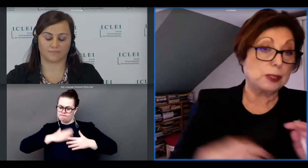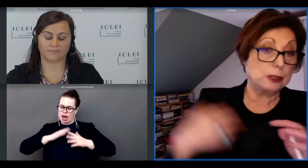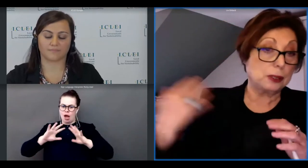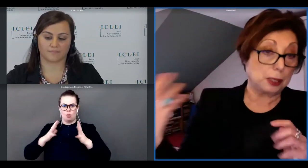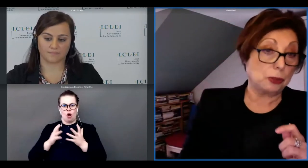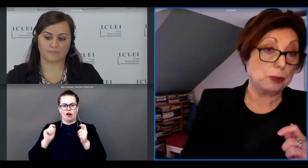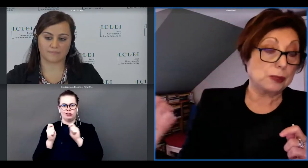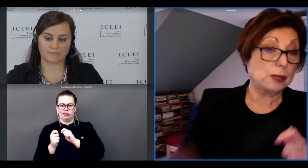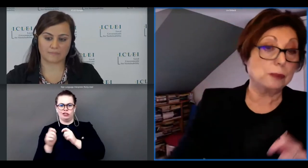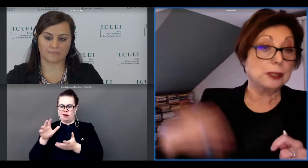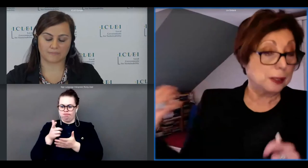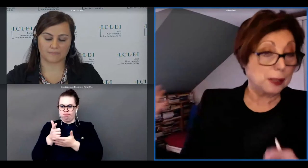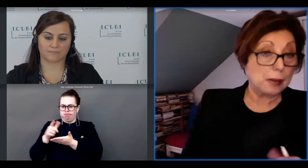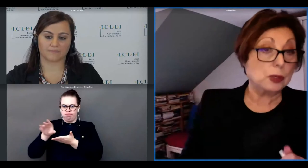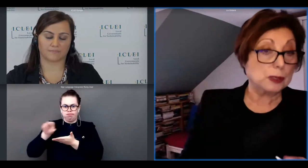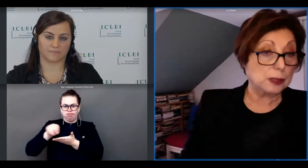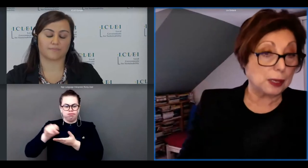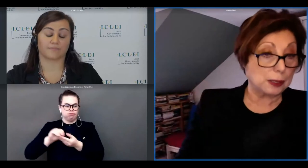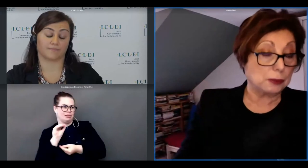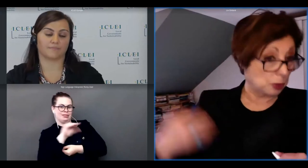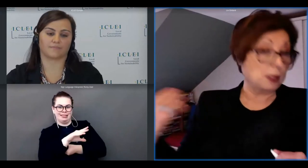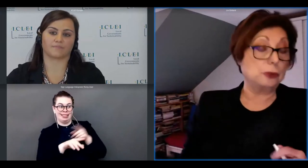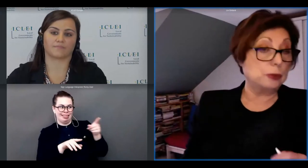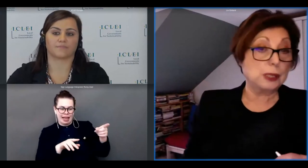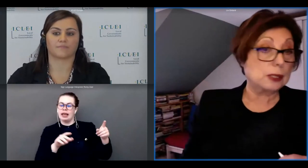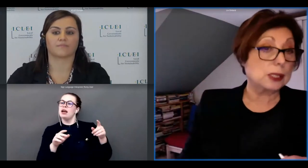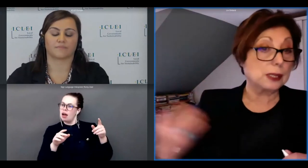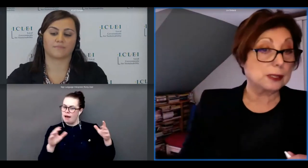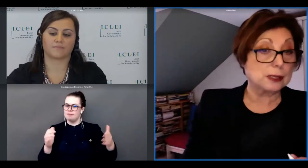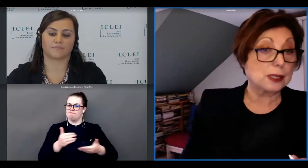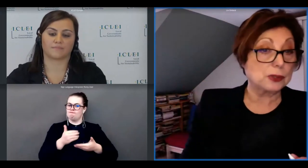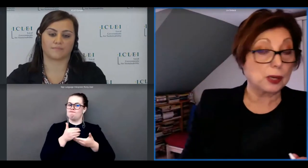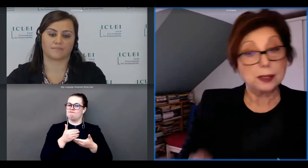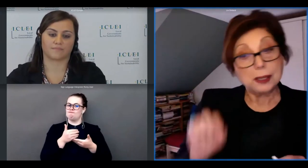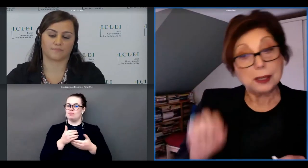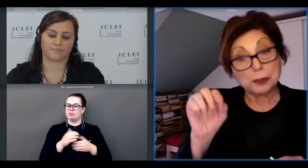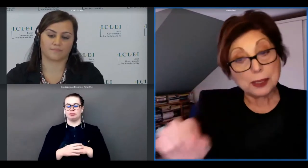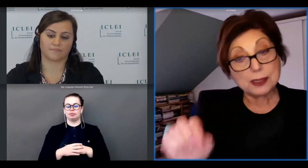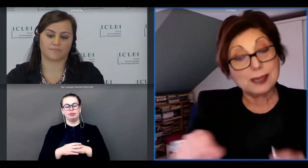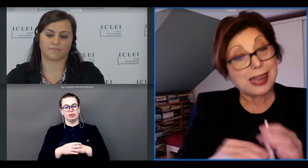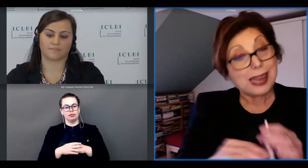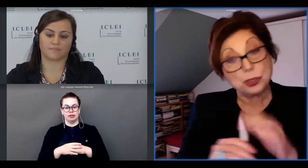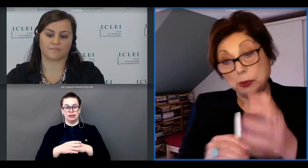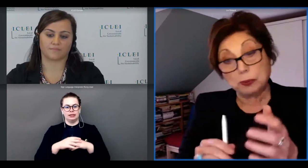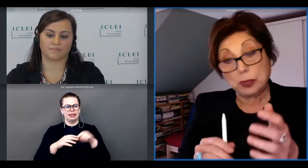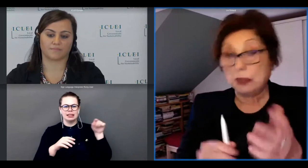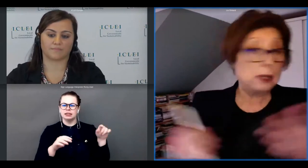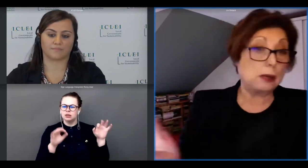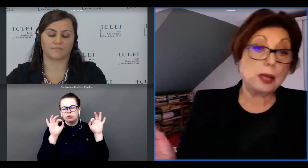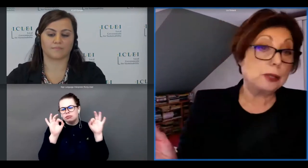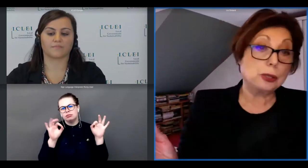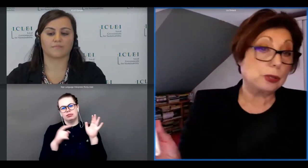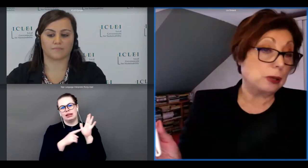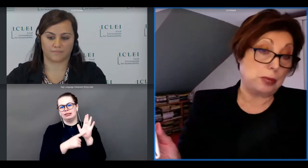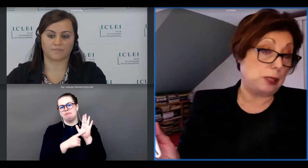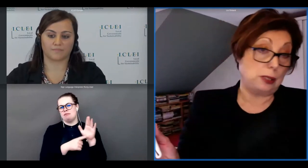happen in the in urban development among work i do with architects etc but here is a tangible way and